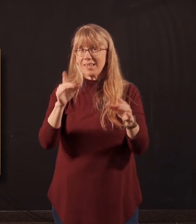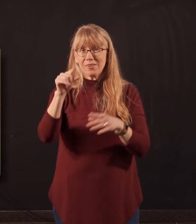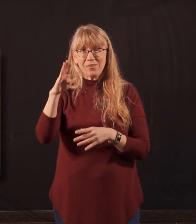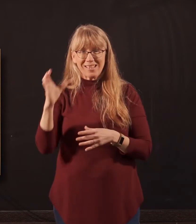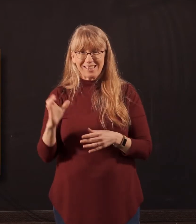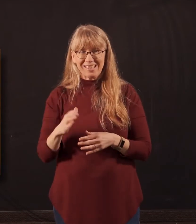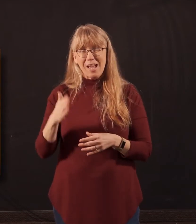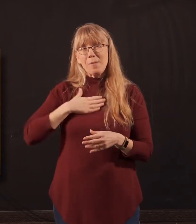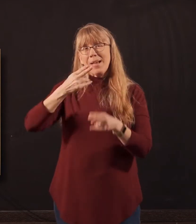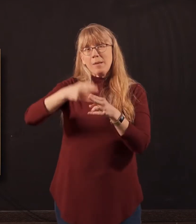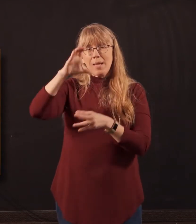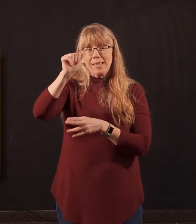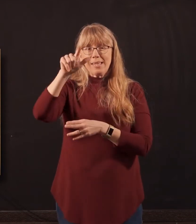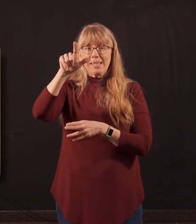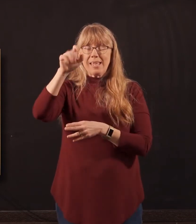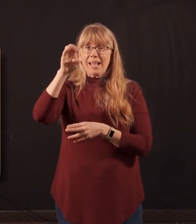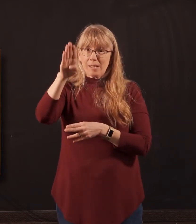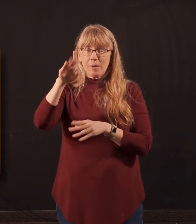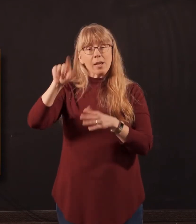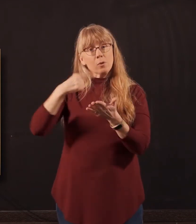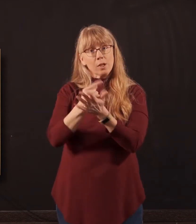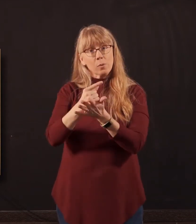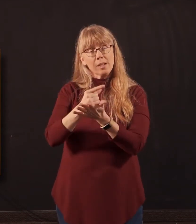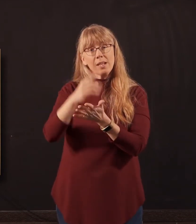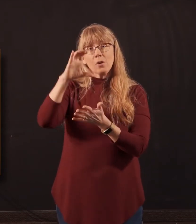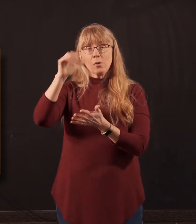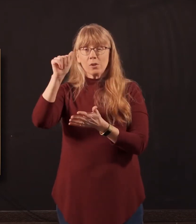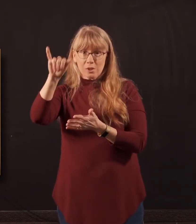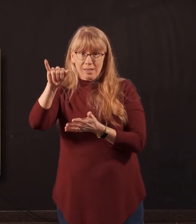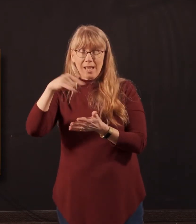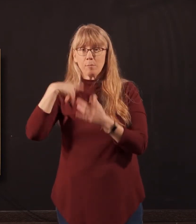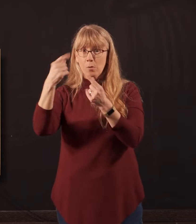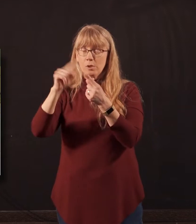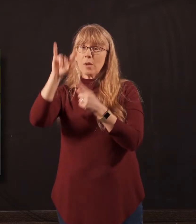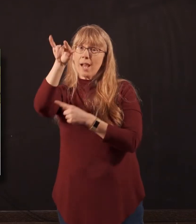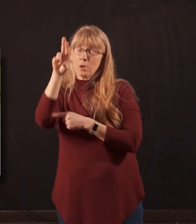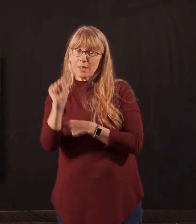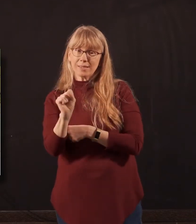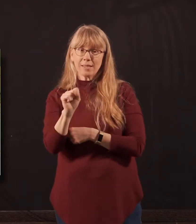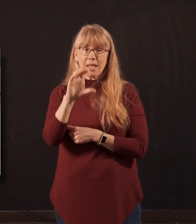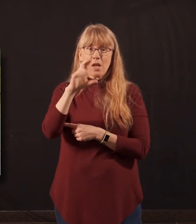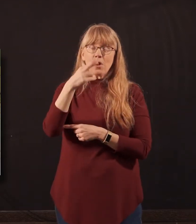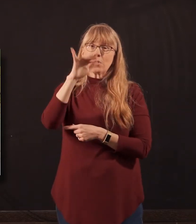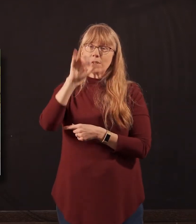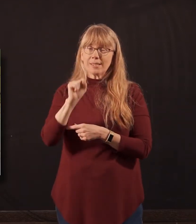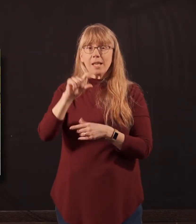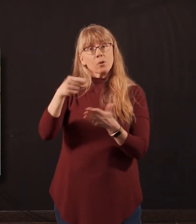Hi, my name is Caleb Schultz. I graduated from Christian Academy of Indiana, and I'll be attending IUS in the fall. I'm Chris Ballou. I graduated from Christian Academy of Indiana,